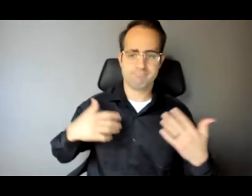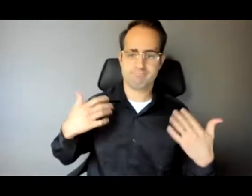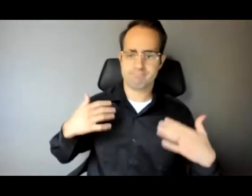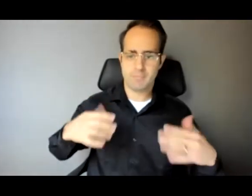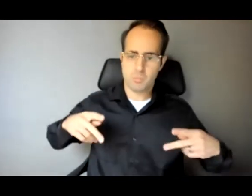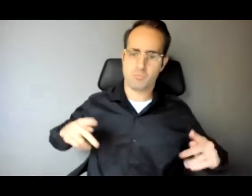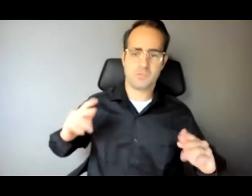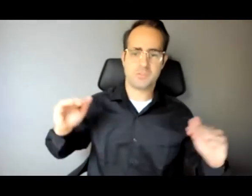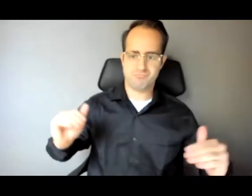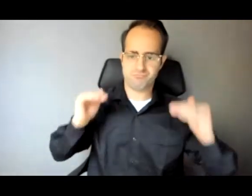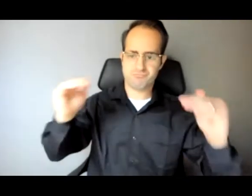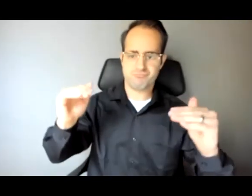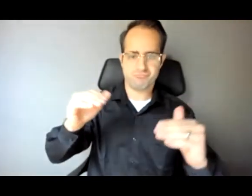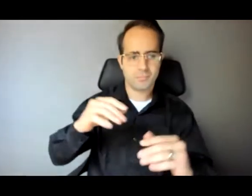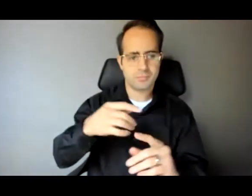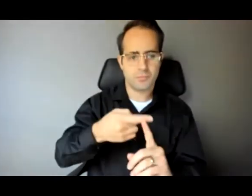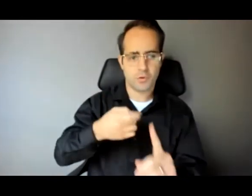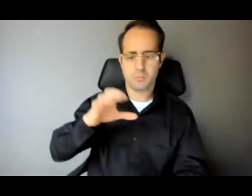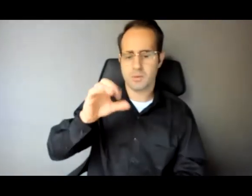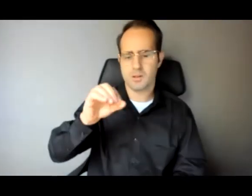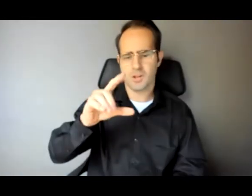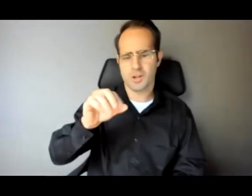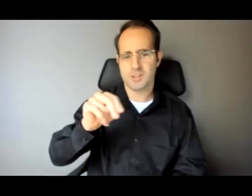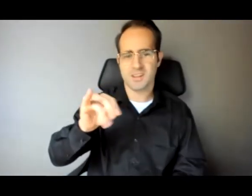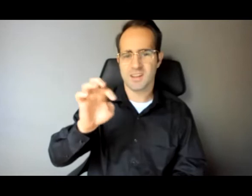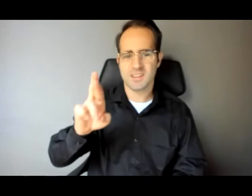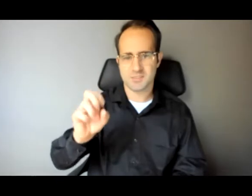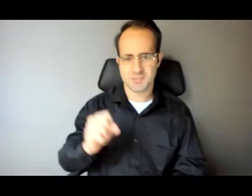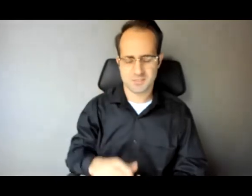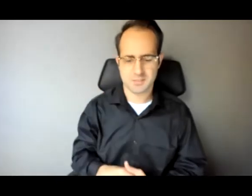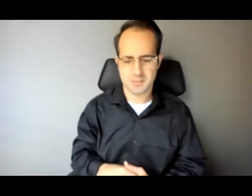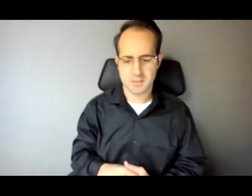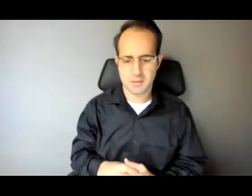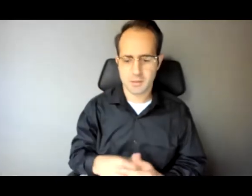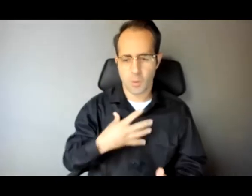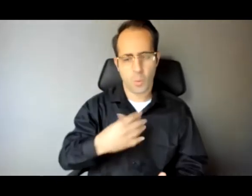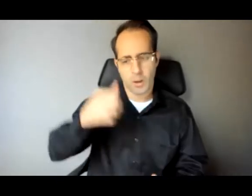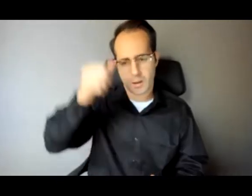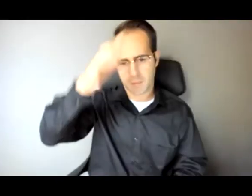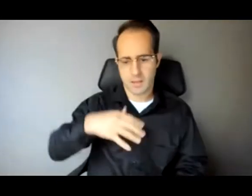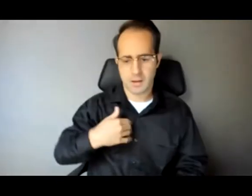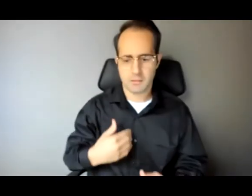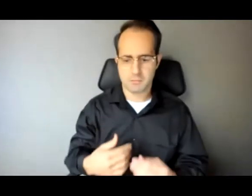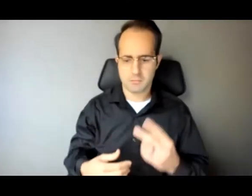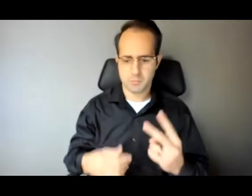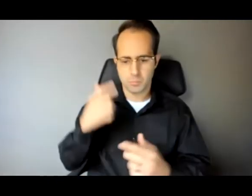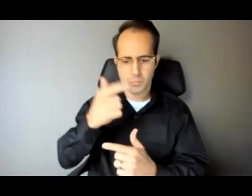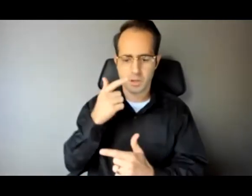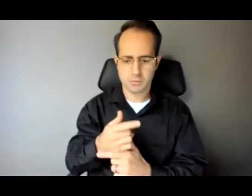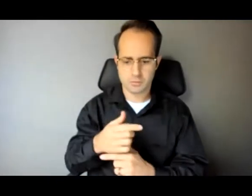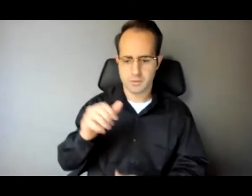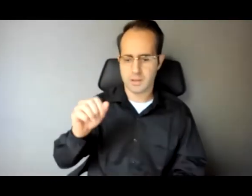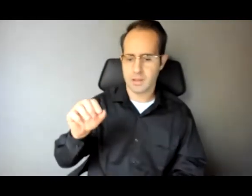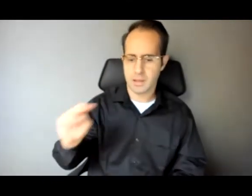I have two brothers, Sheldon, my older brother, and Adam, my younger brother. We moved from Grenada to Bedford